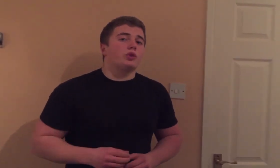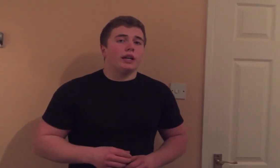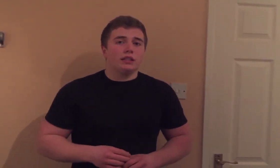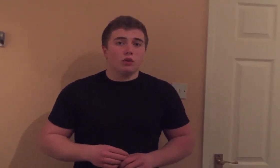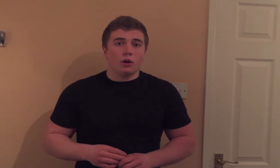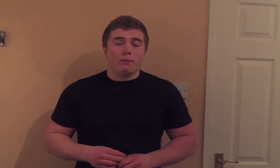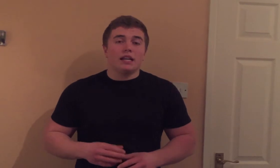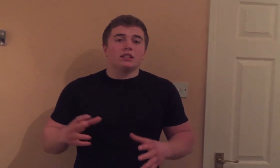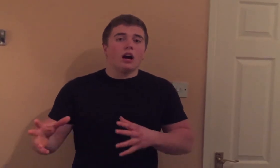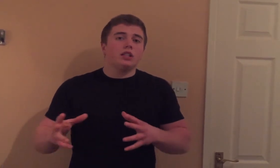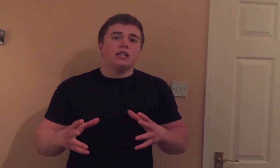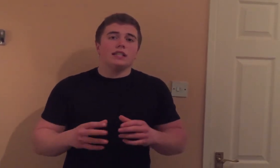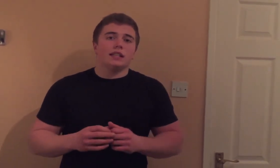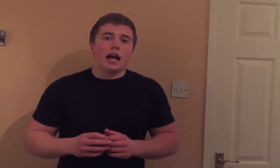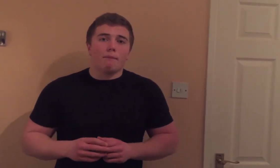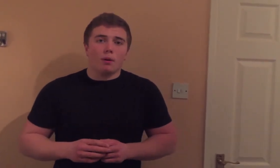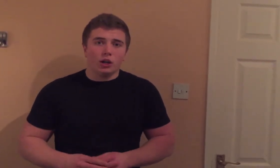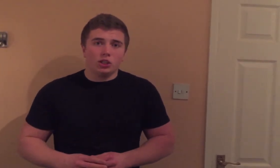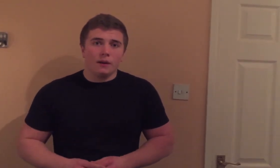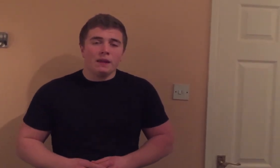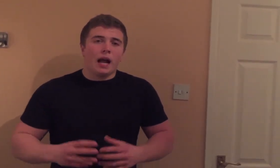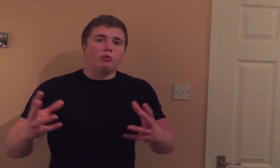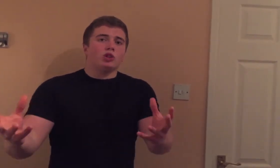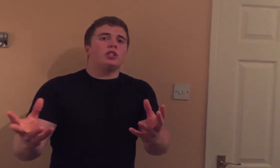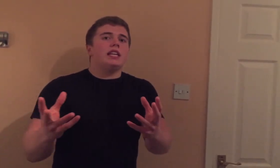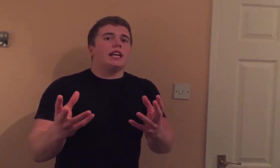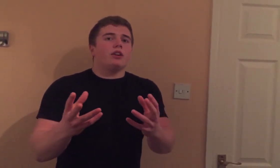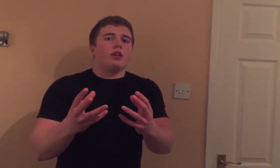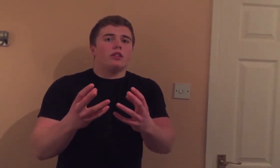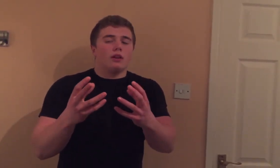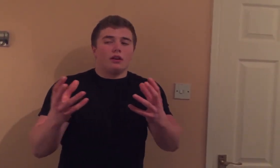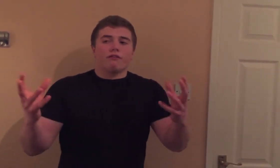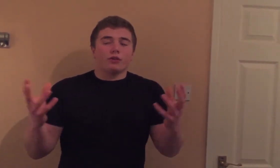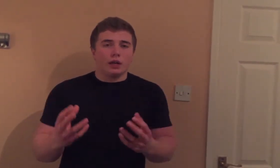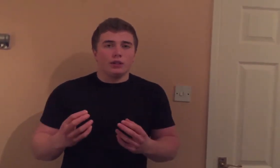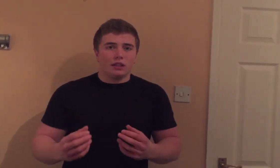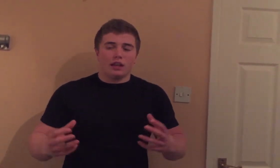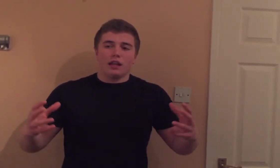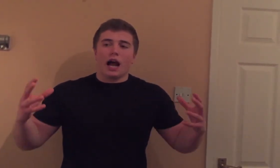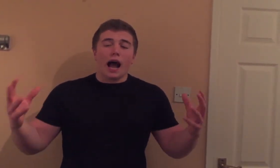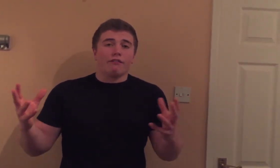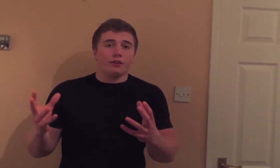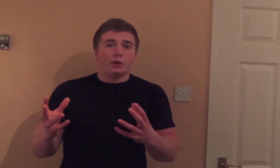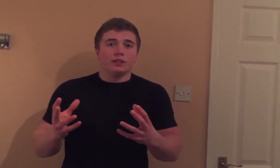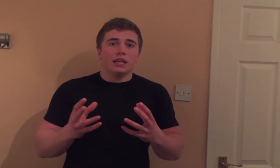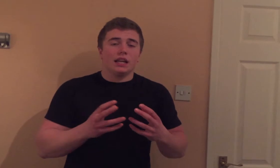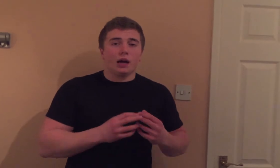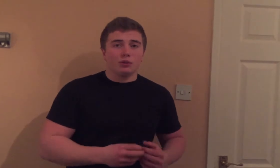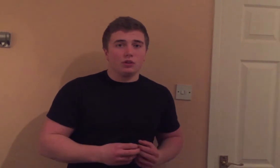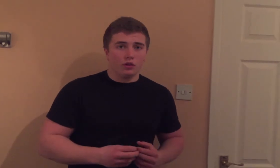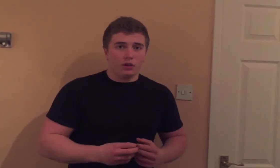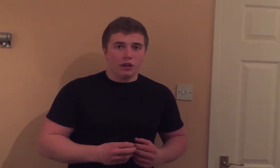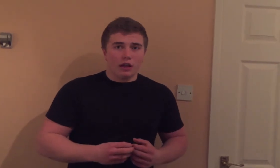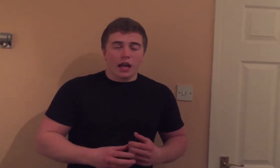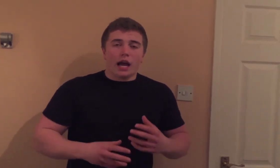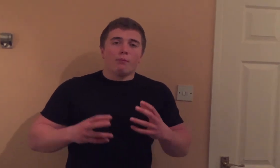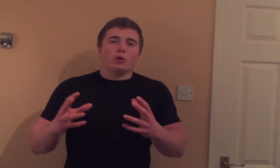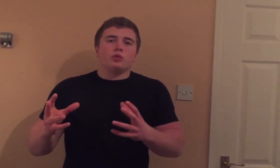training is going to be. It's not changing that much. I'm just taking out the high frequency that I was doing. And I'm also